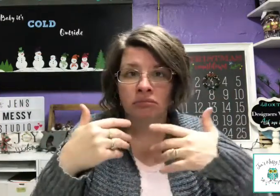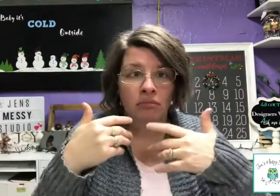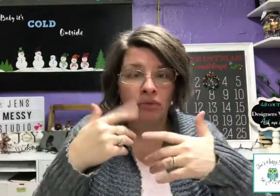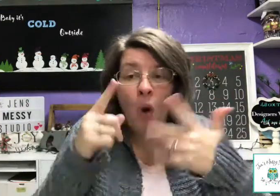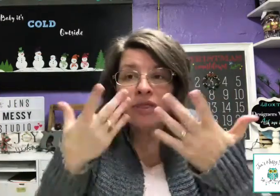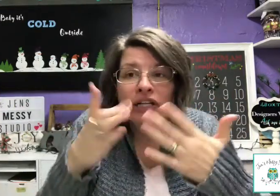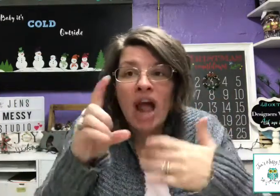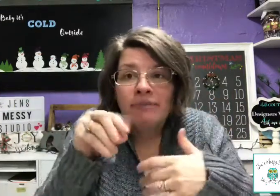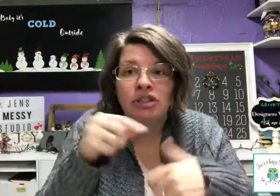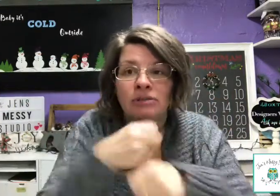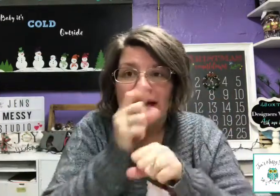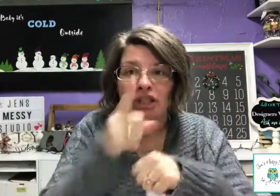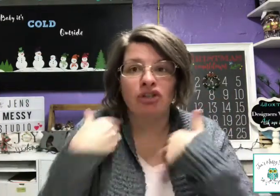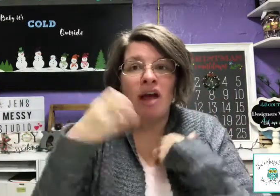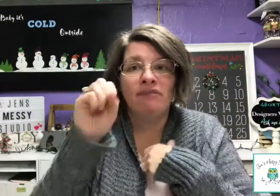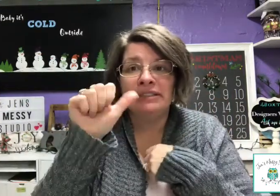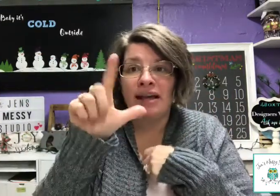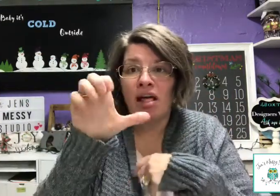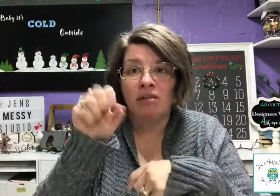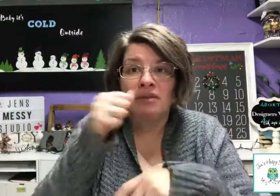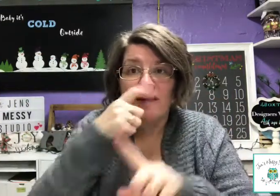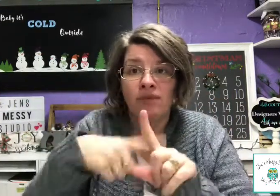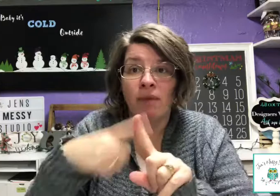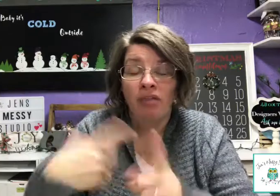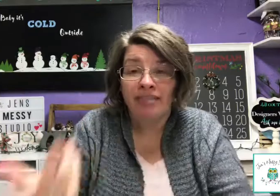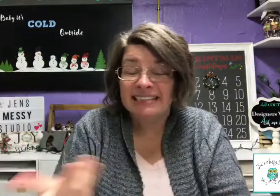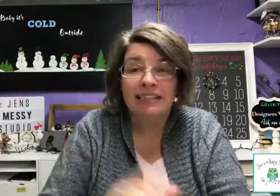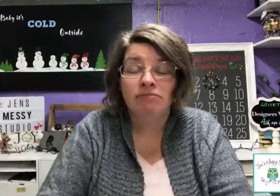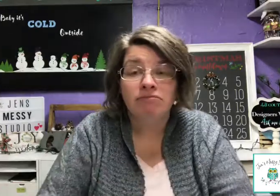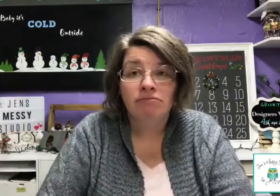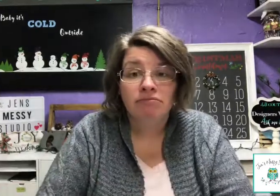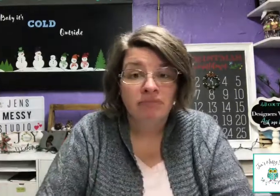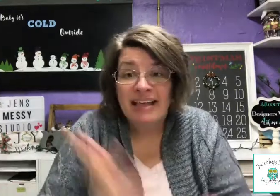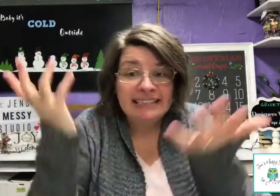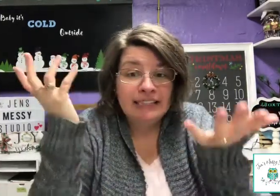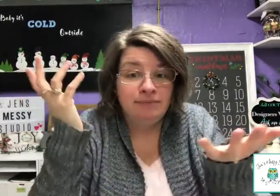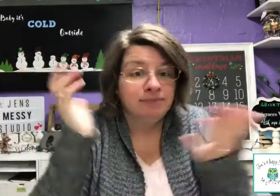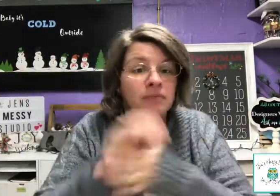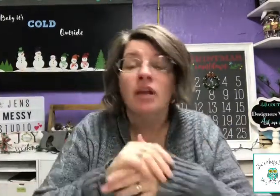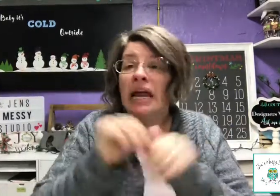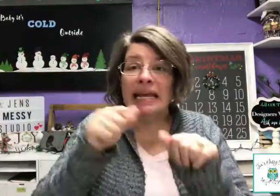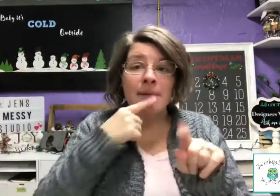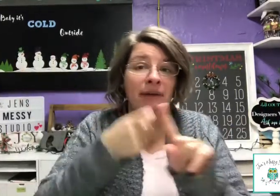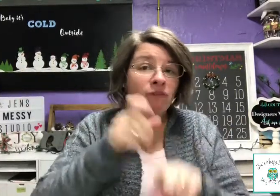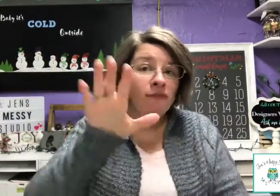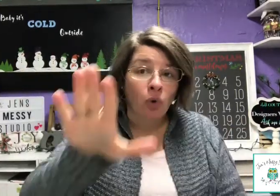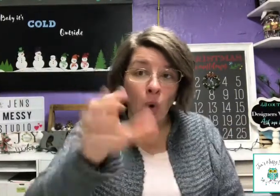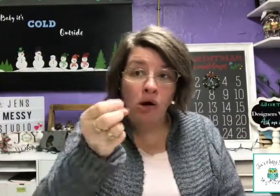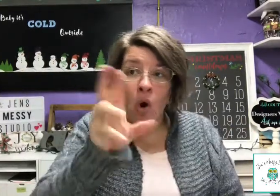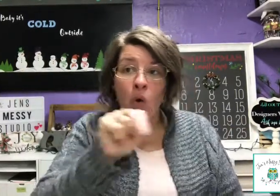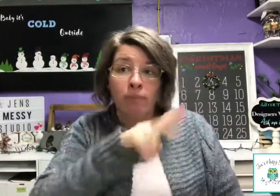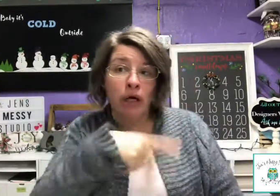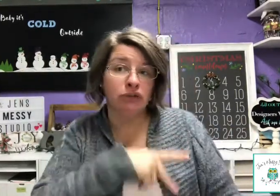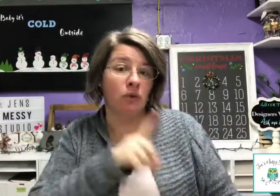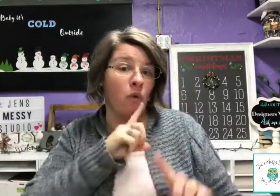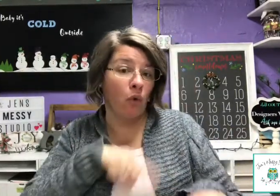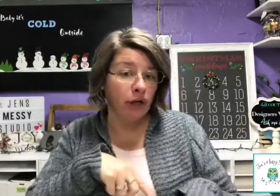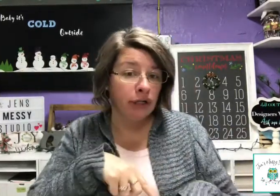The whole thing you have to do is sure you have a gift every month. That's it. That's it. I keep it from going over pasta oil,